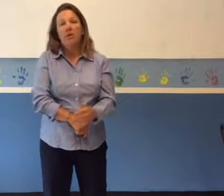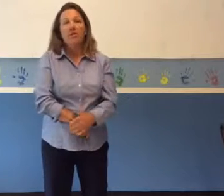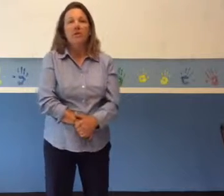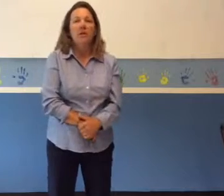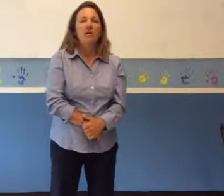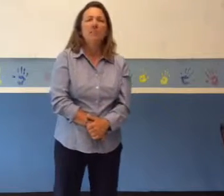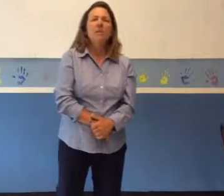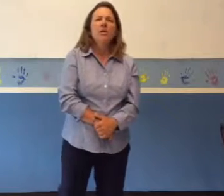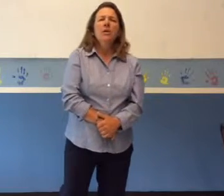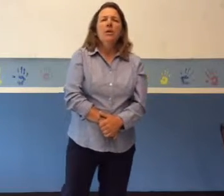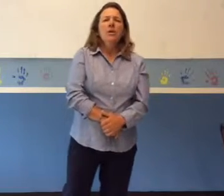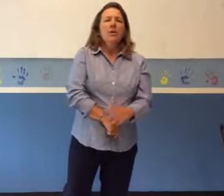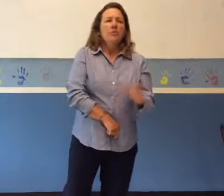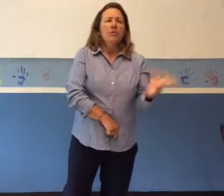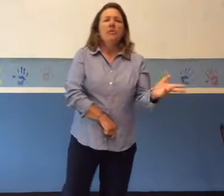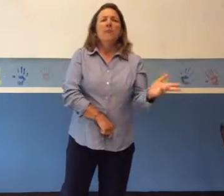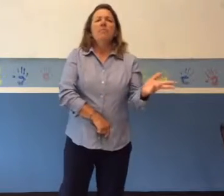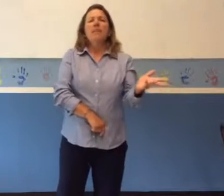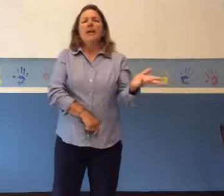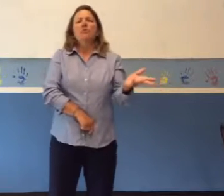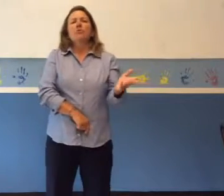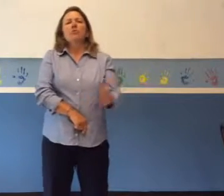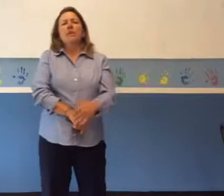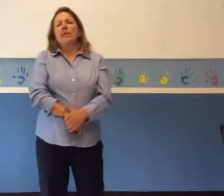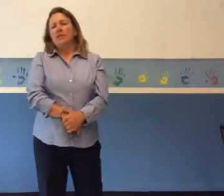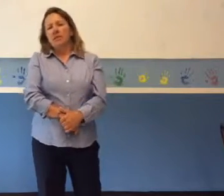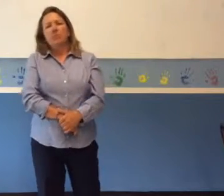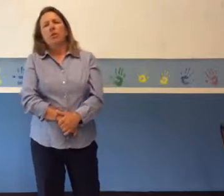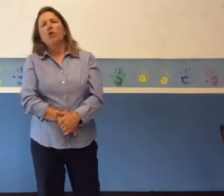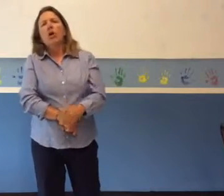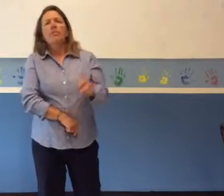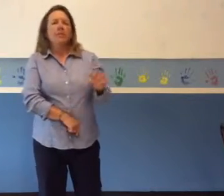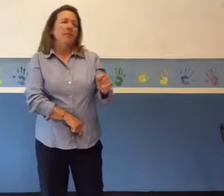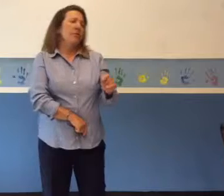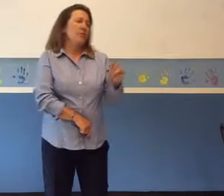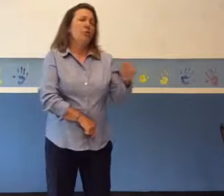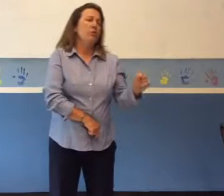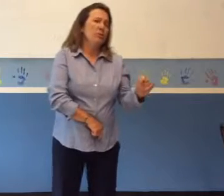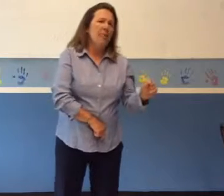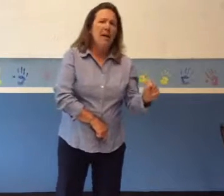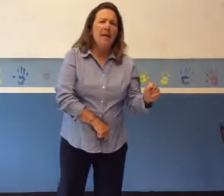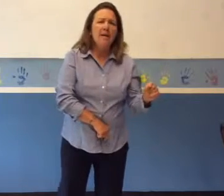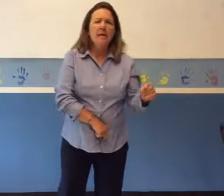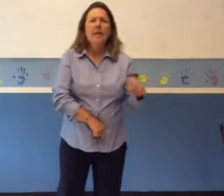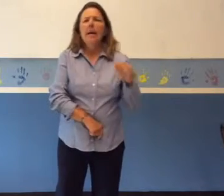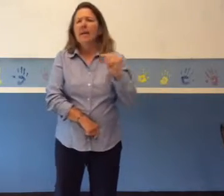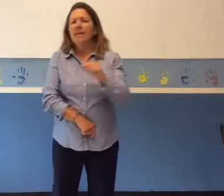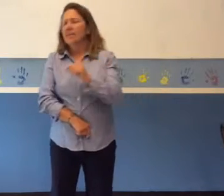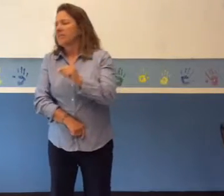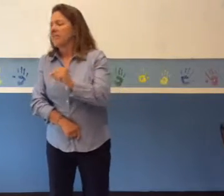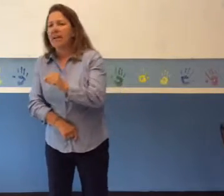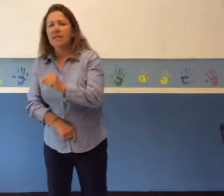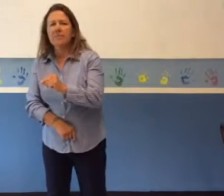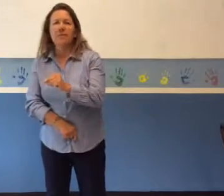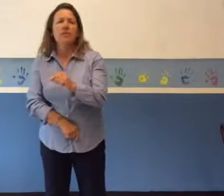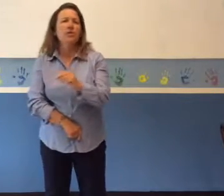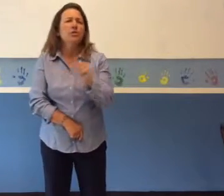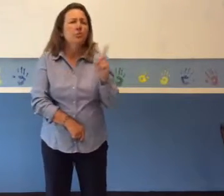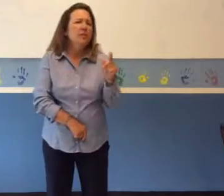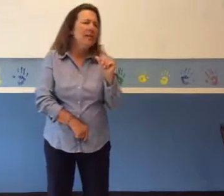bonus at all. Through a type of natural selection, the more competent teachers would remain and the less effective teachers would